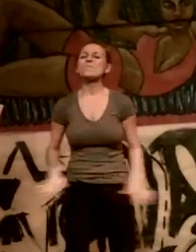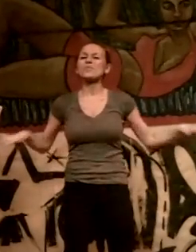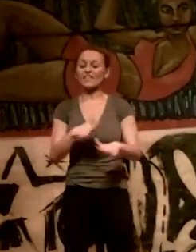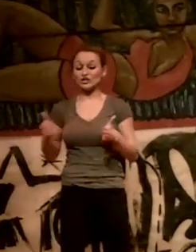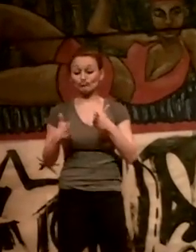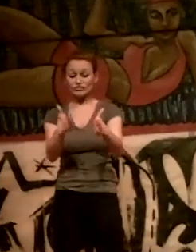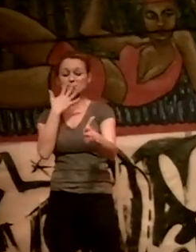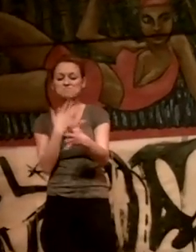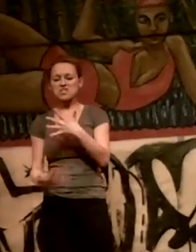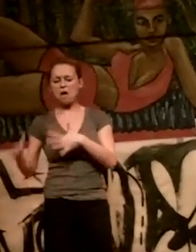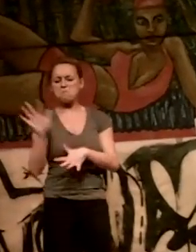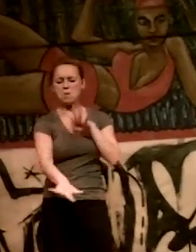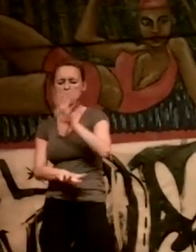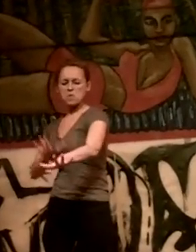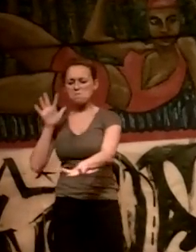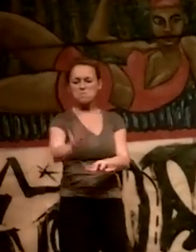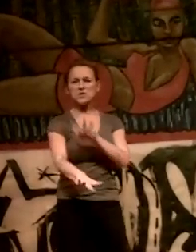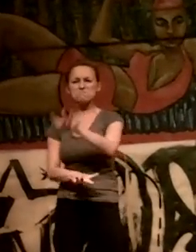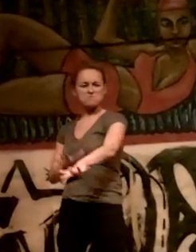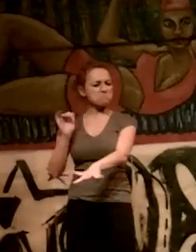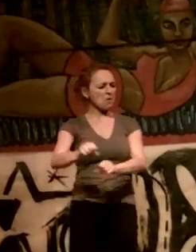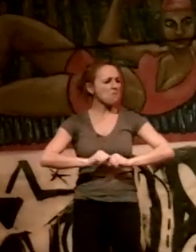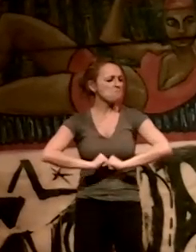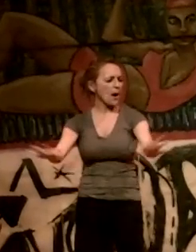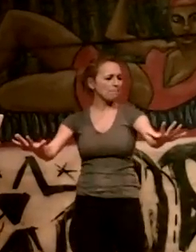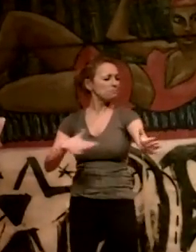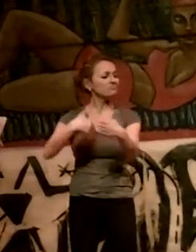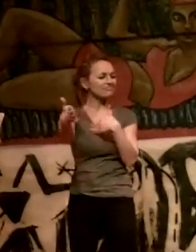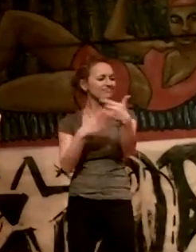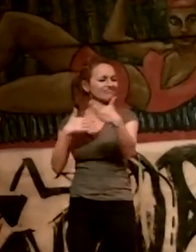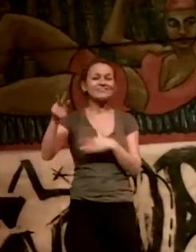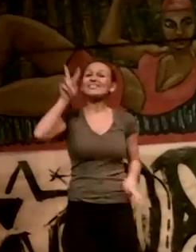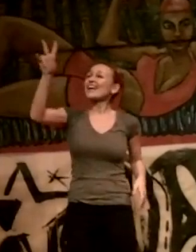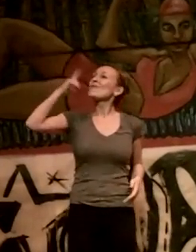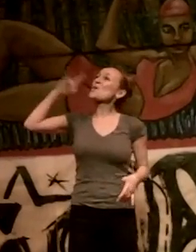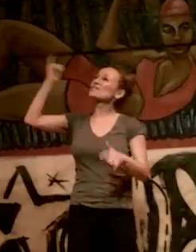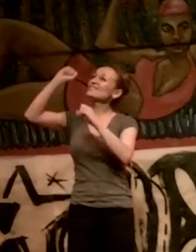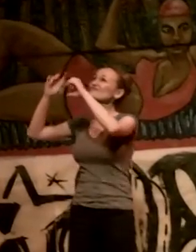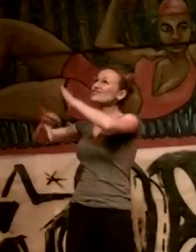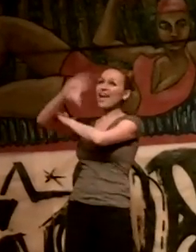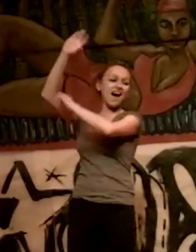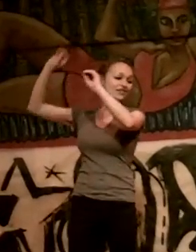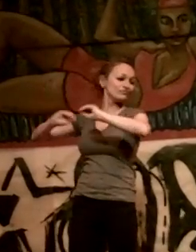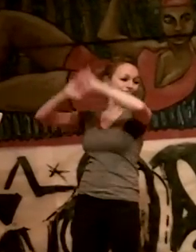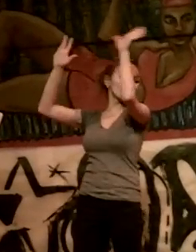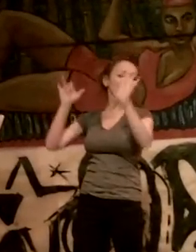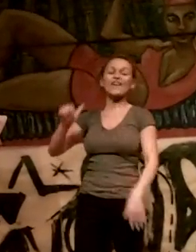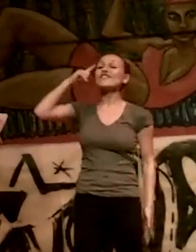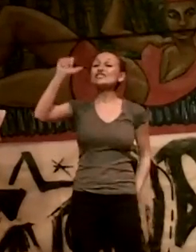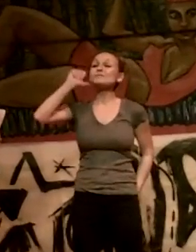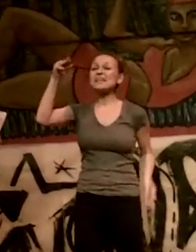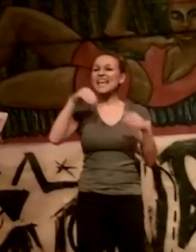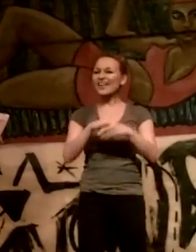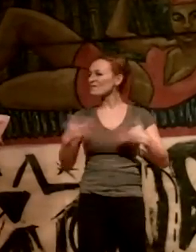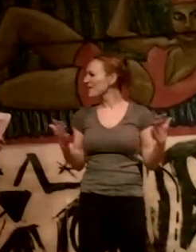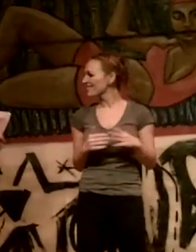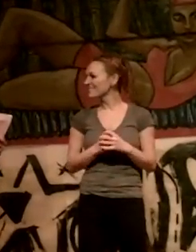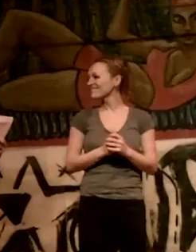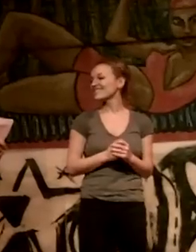hired gun of hope, of a homeland of bleeding streets, of a golden sunrise, and a tomorrow in his face.